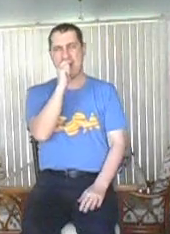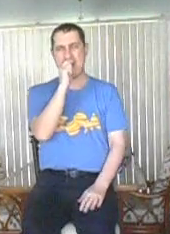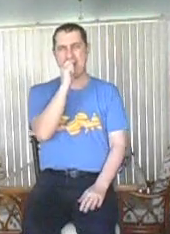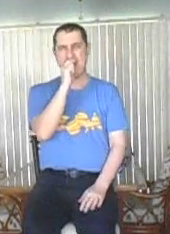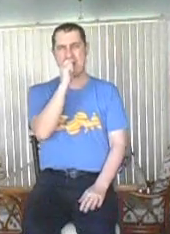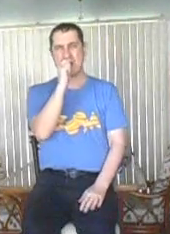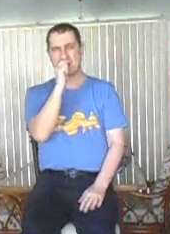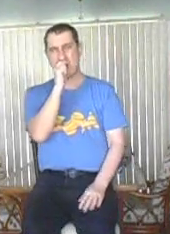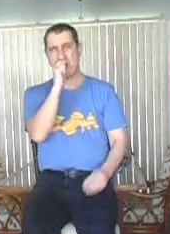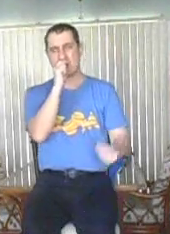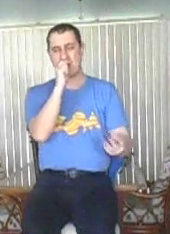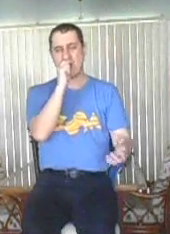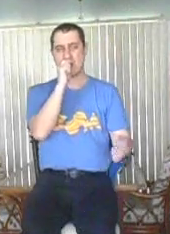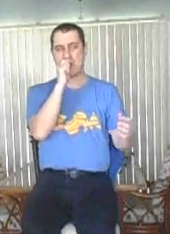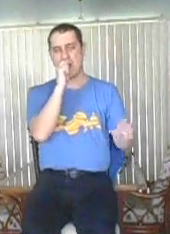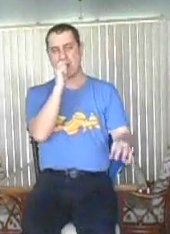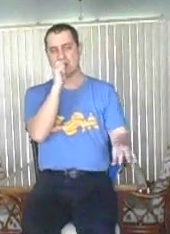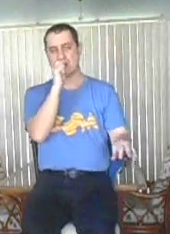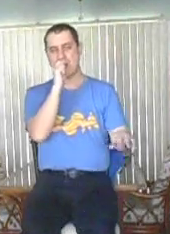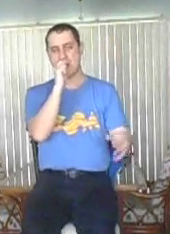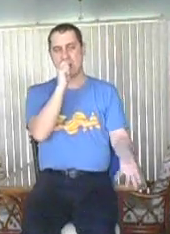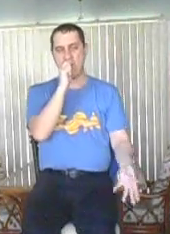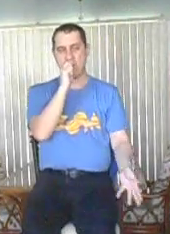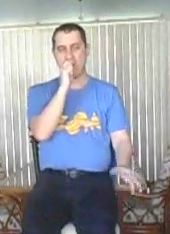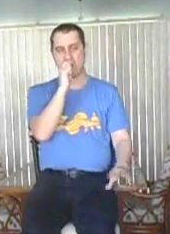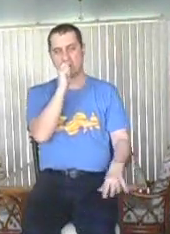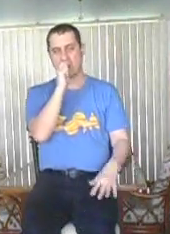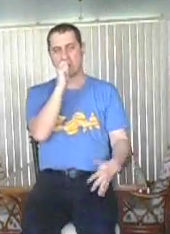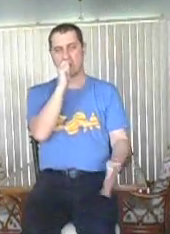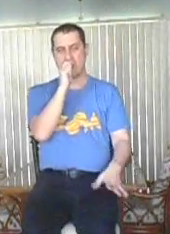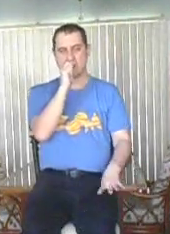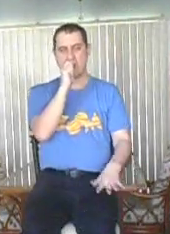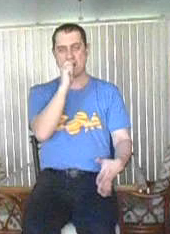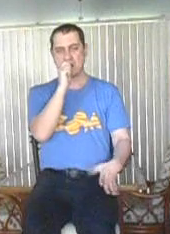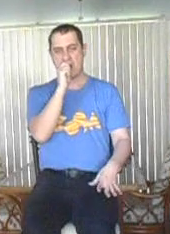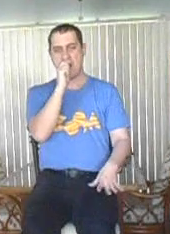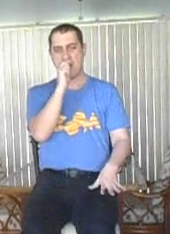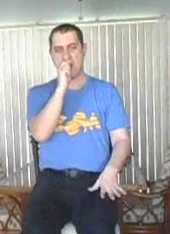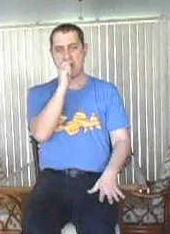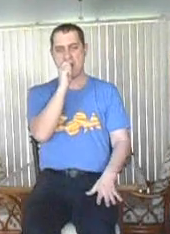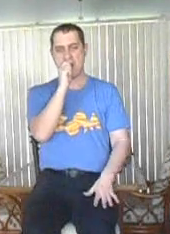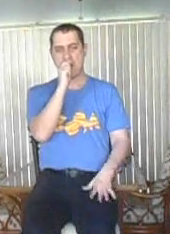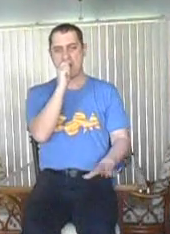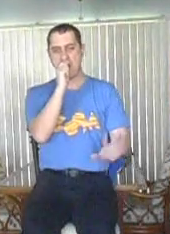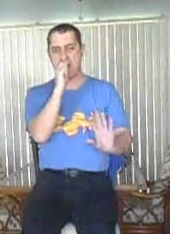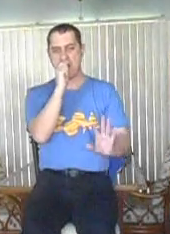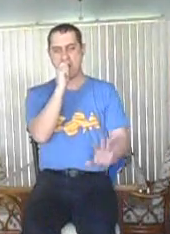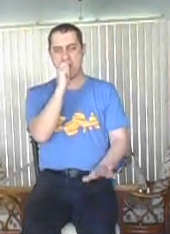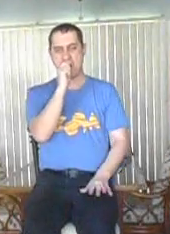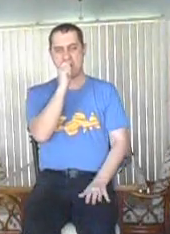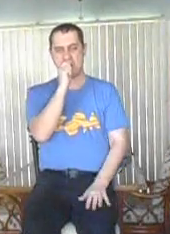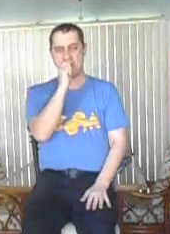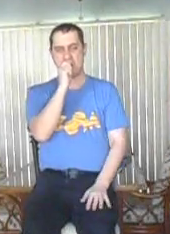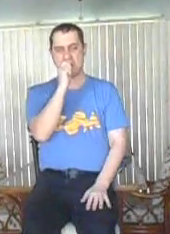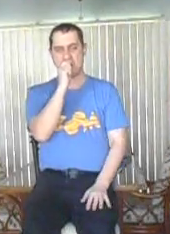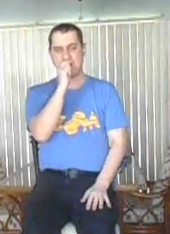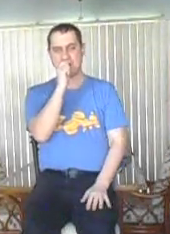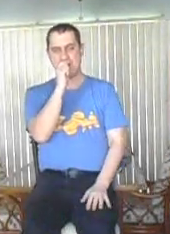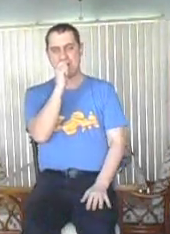I think it's yoga and Pilates, mm-hmm She said, boy, you know my body, oh yeah Who brought the G6 to the